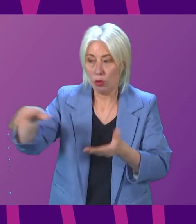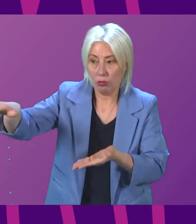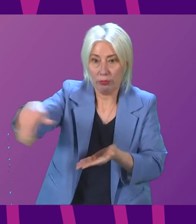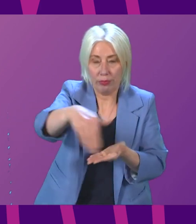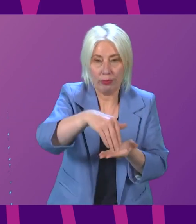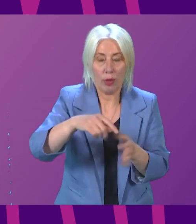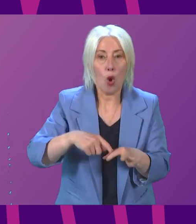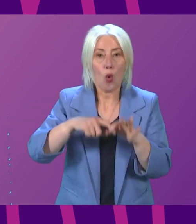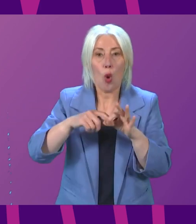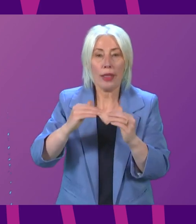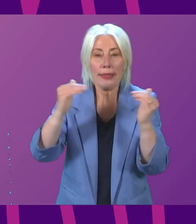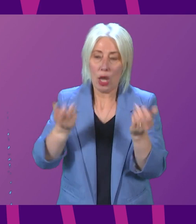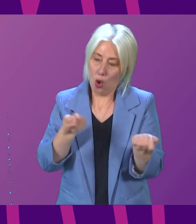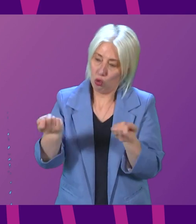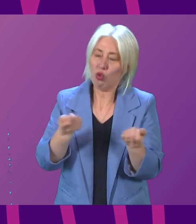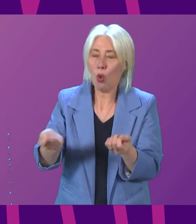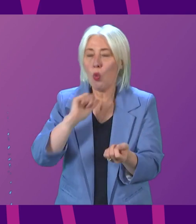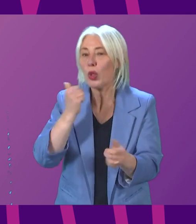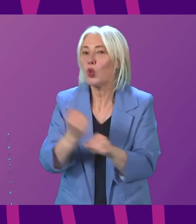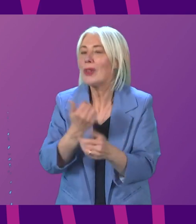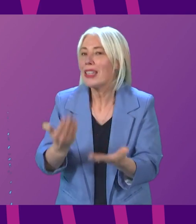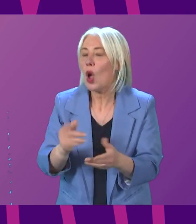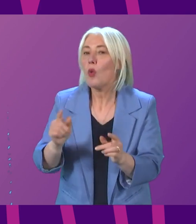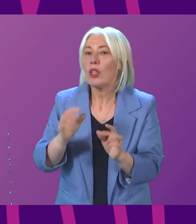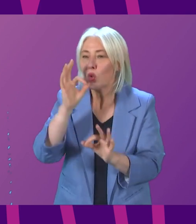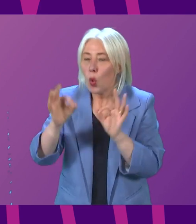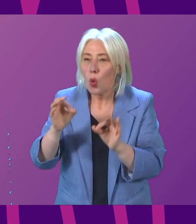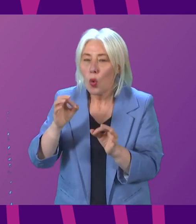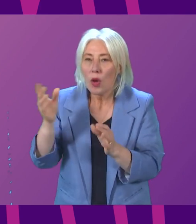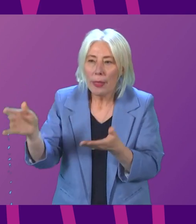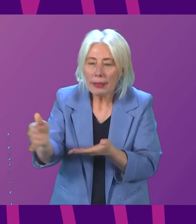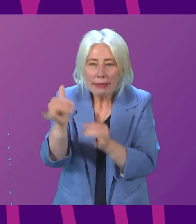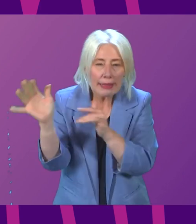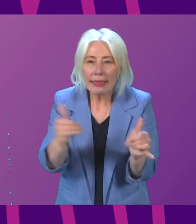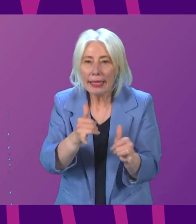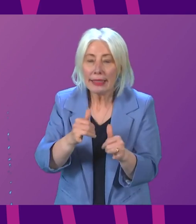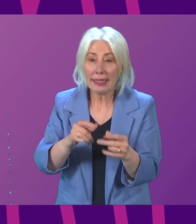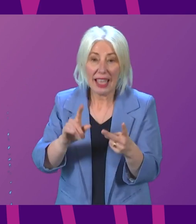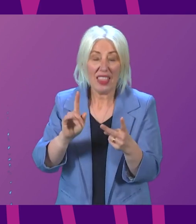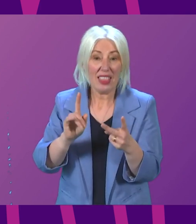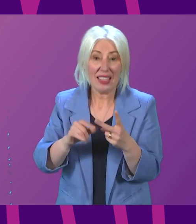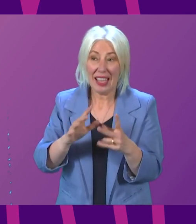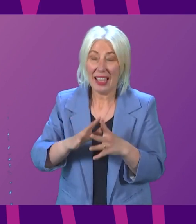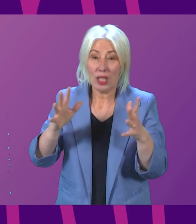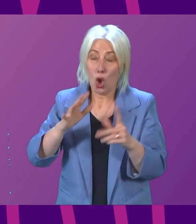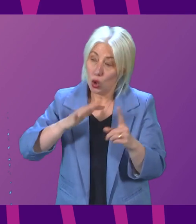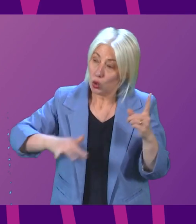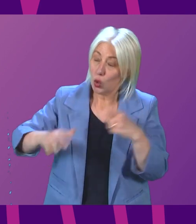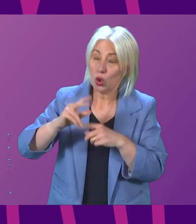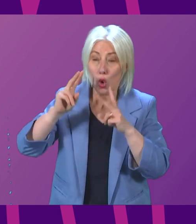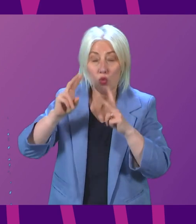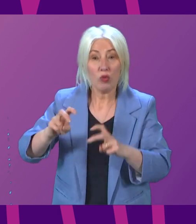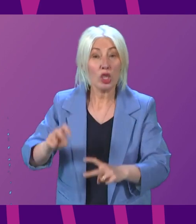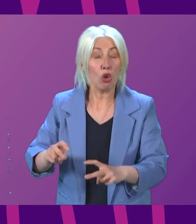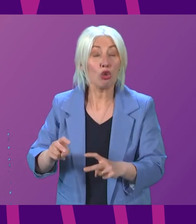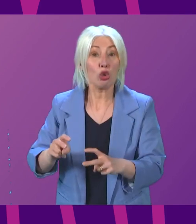quality control and assurance work. That includes the census coverage survey, which is the second largest social research exercise in